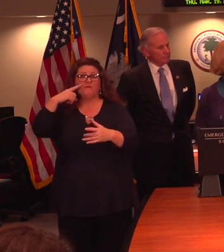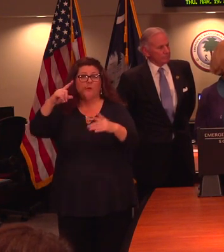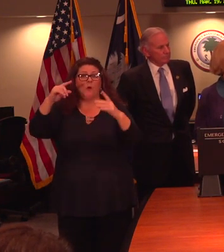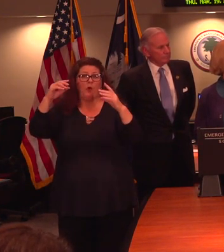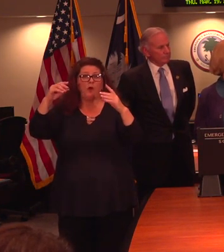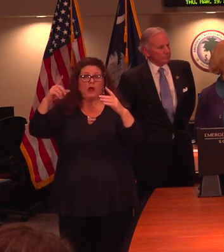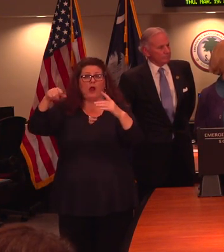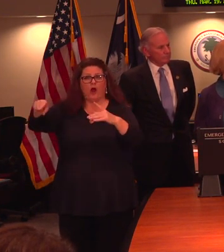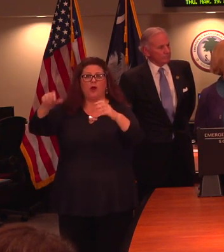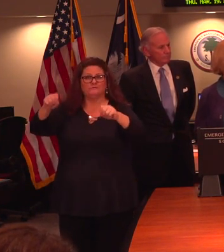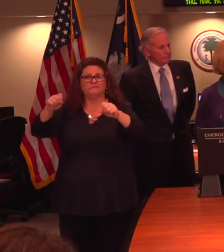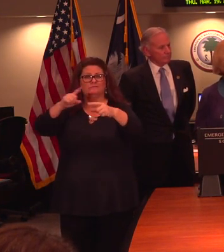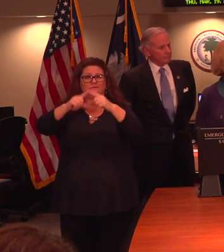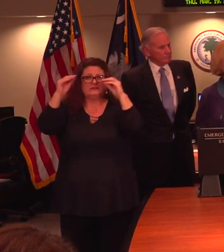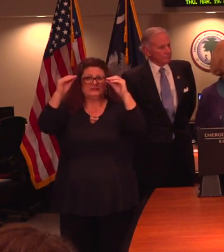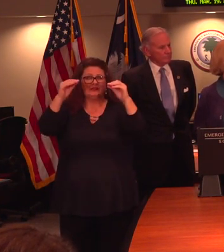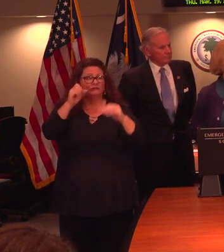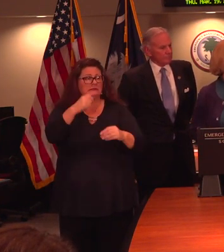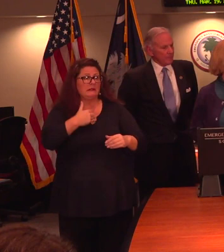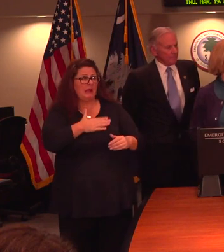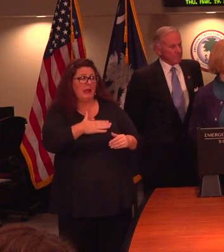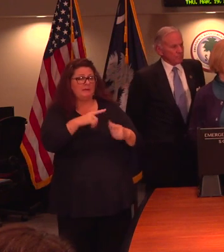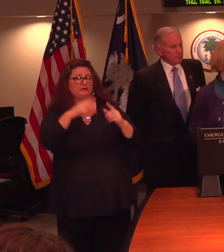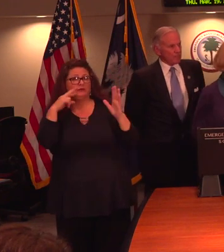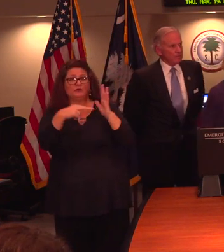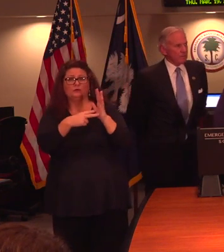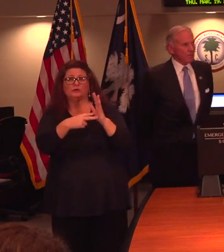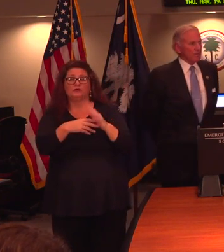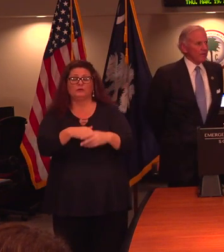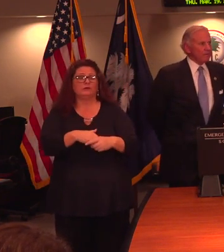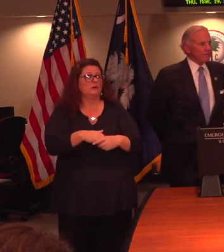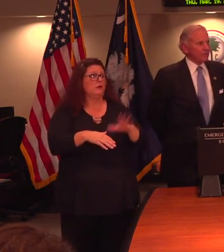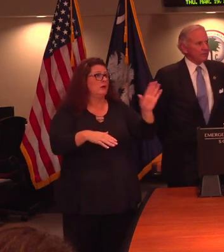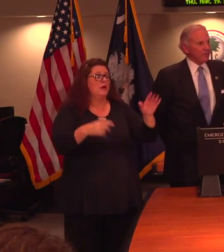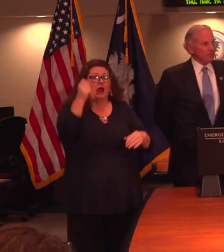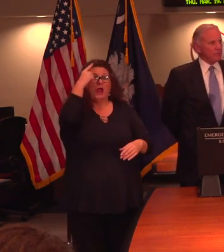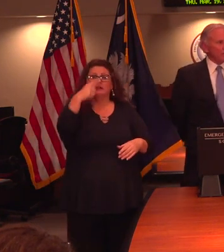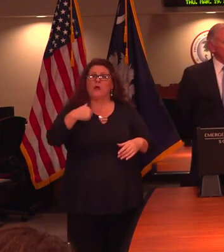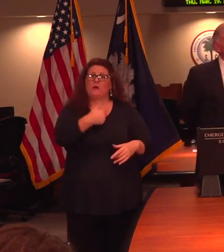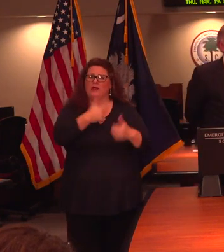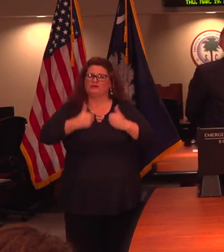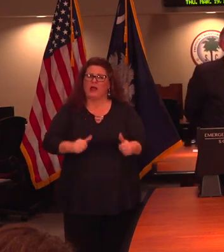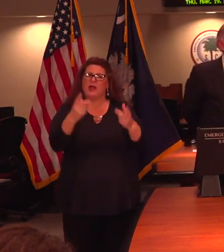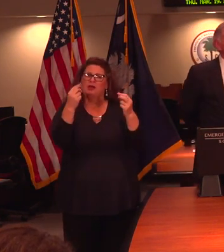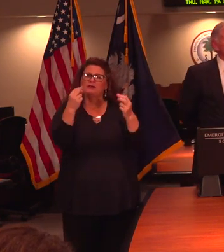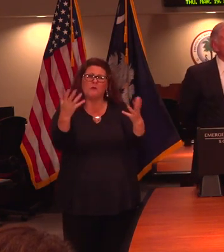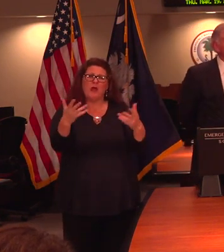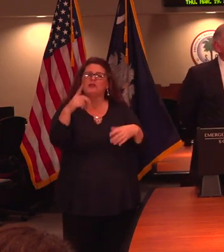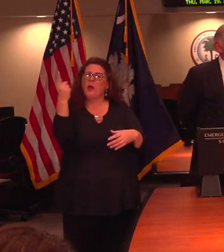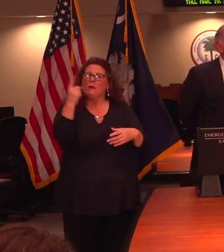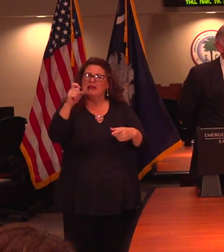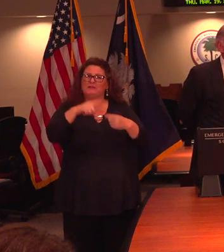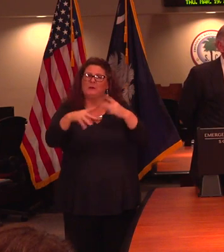happen. So thank you for that. I'll be glad to look at that. On everything we're trying to do, we always have to add a